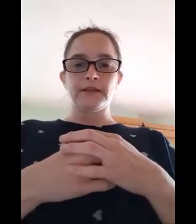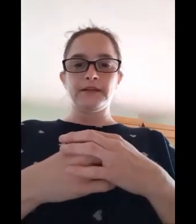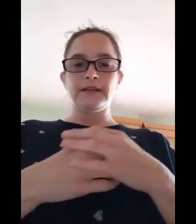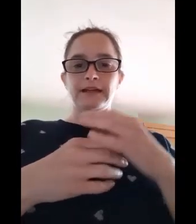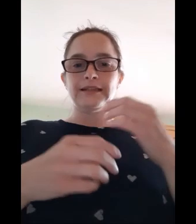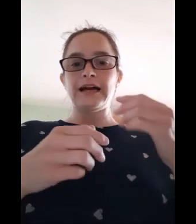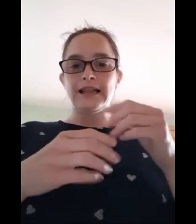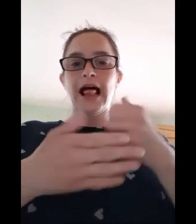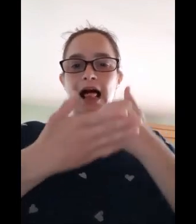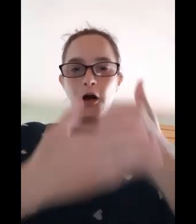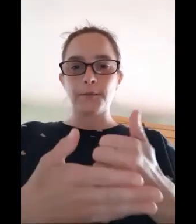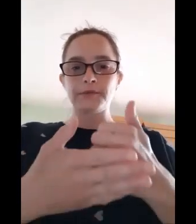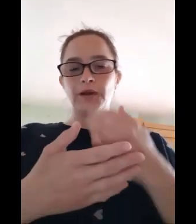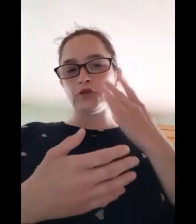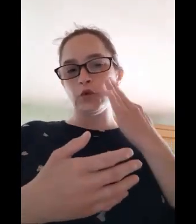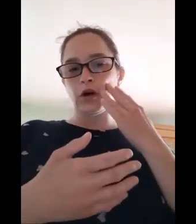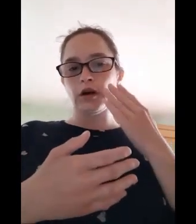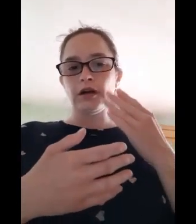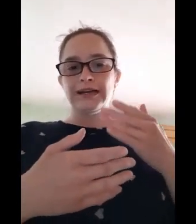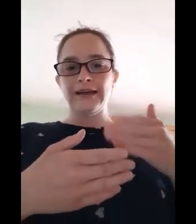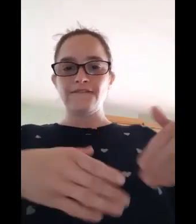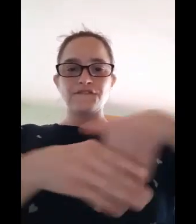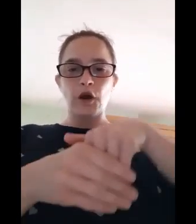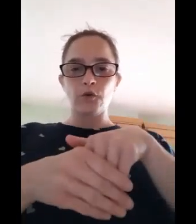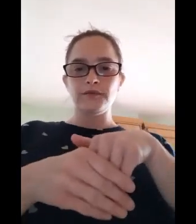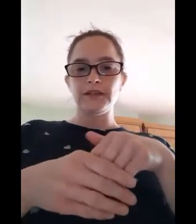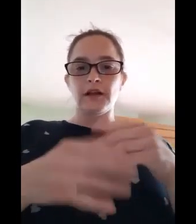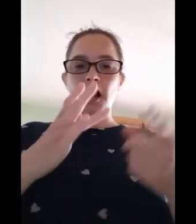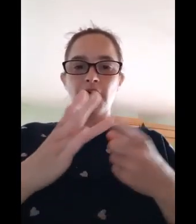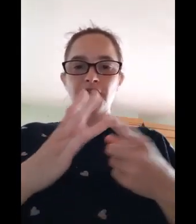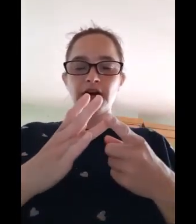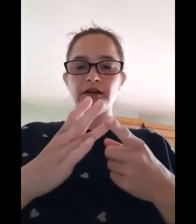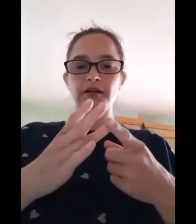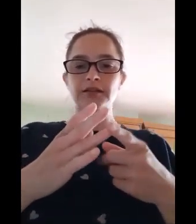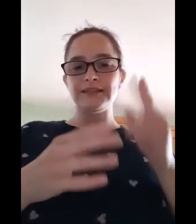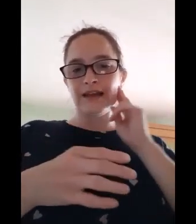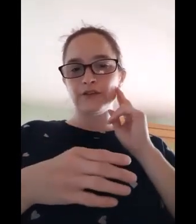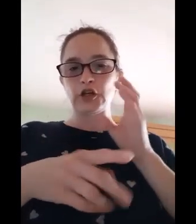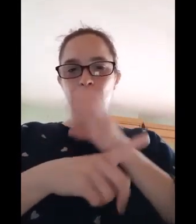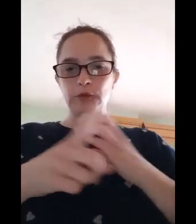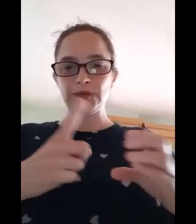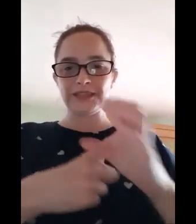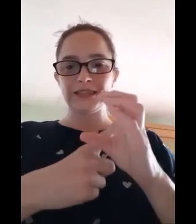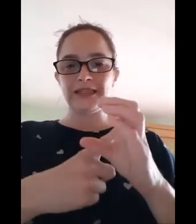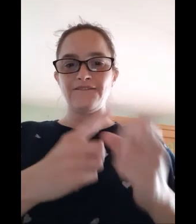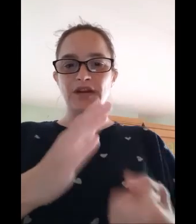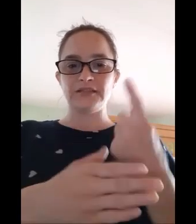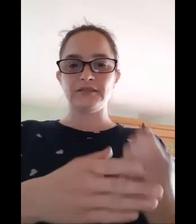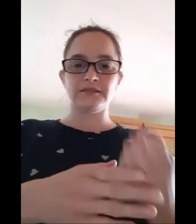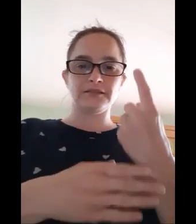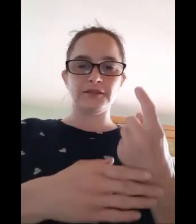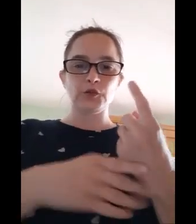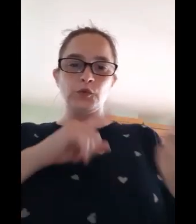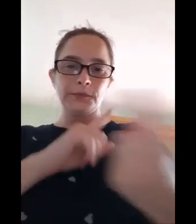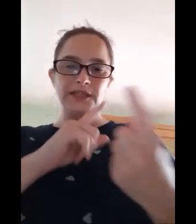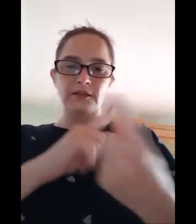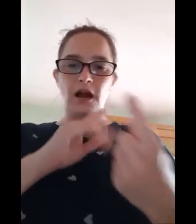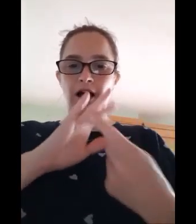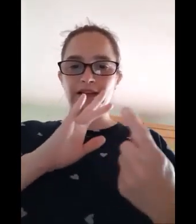And it helps when you are involved in other deaf community events. You meet other